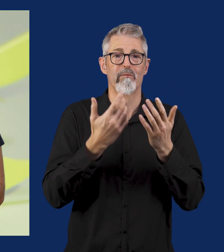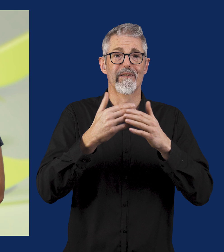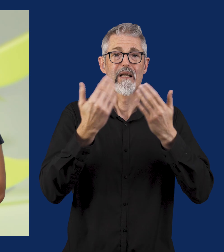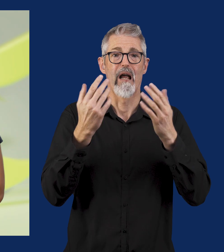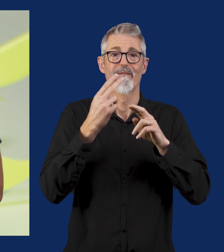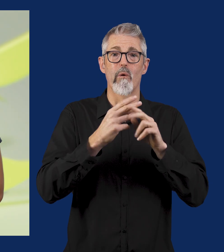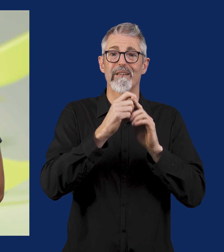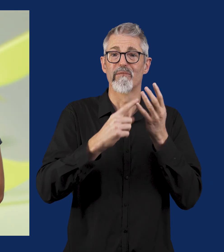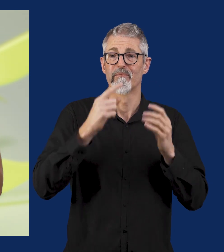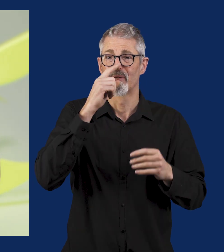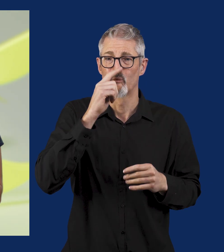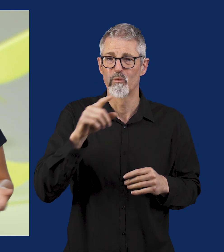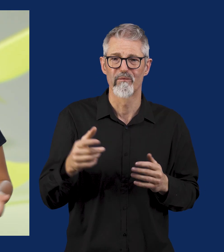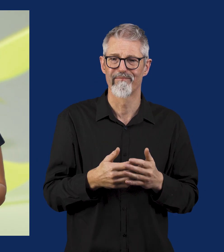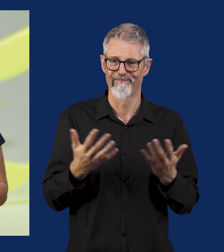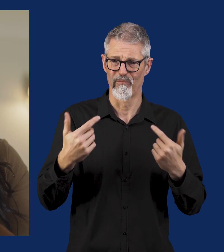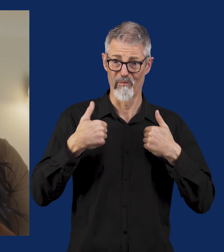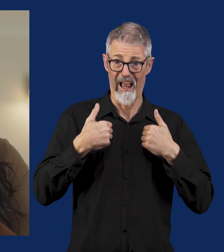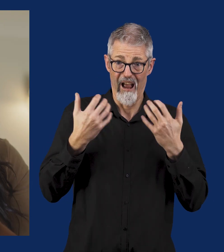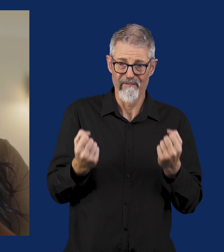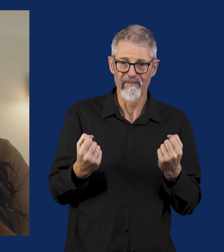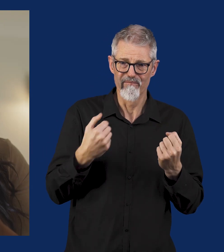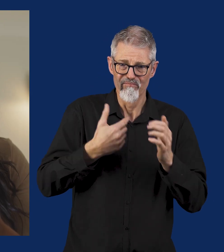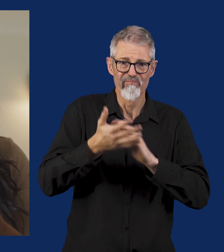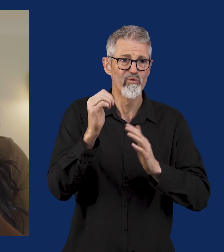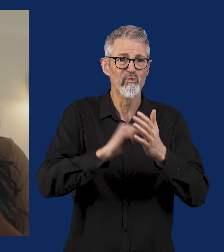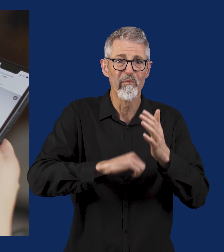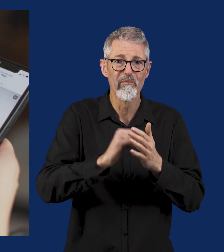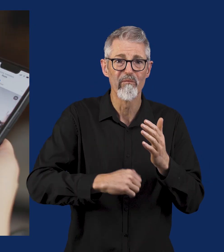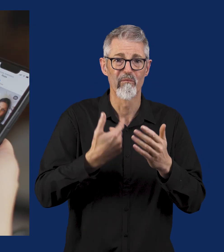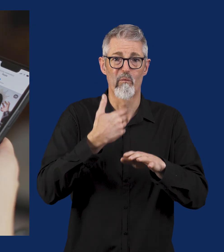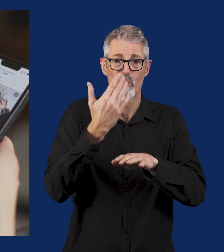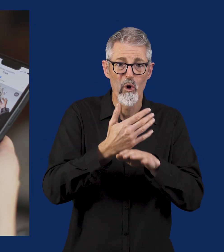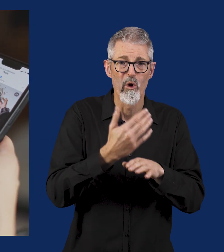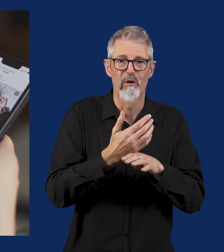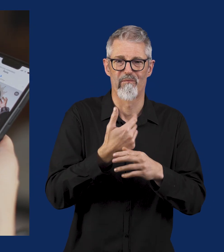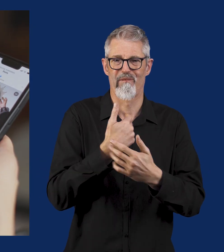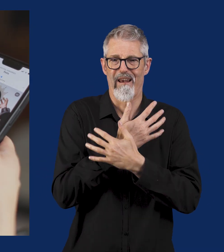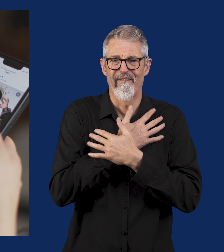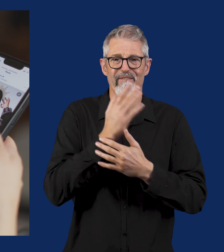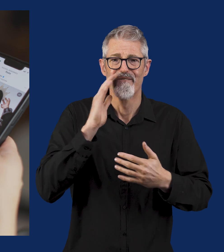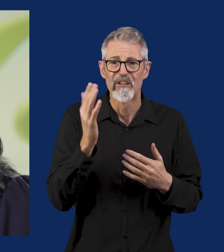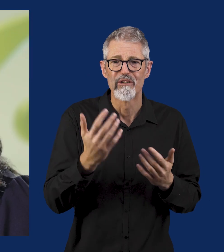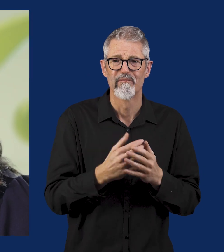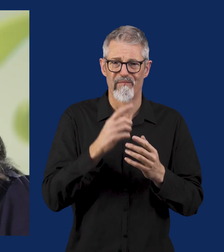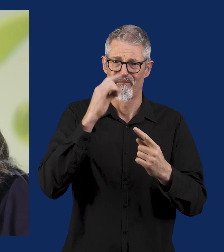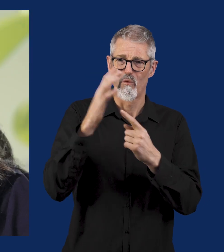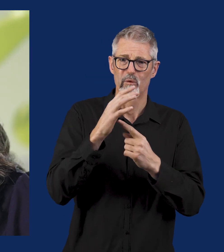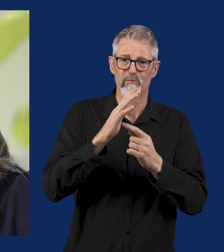International Women's Day or International Day of People with Disability, because we exist, we shop, we work, we love fashion. So it's really